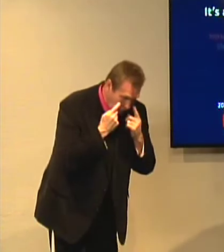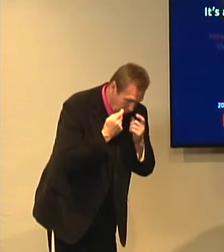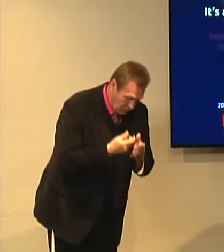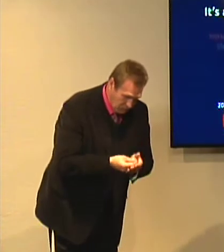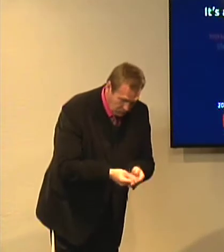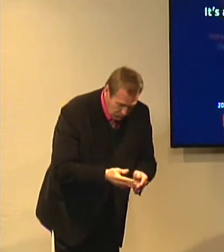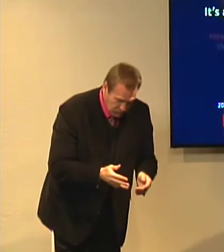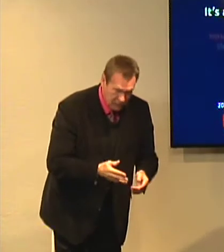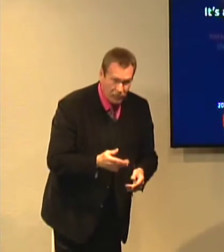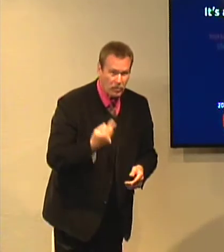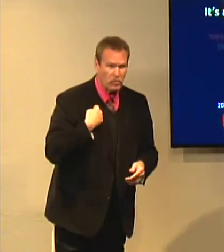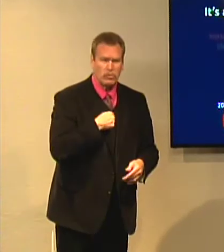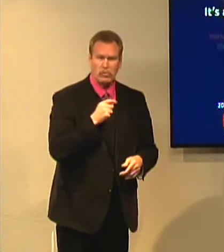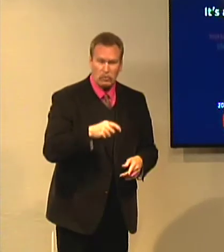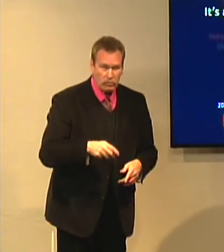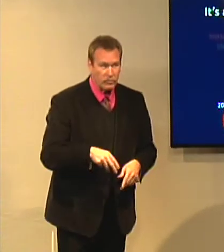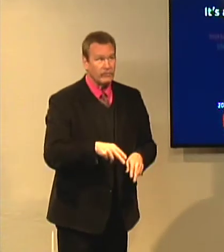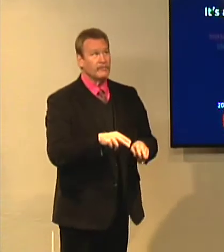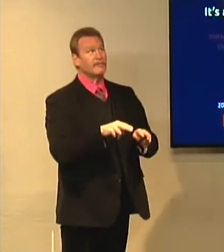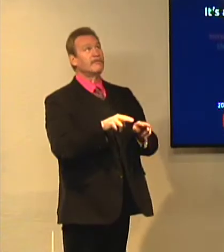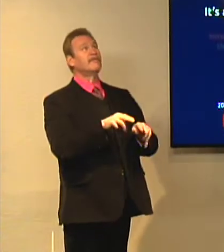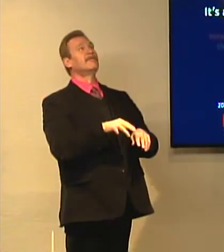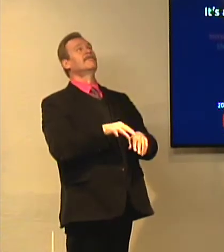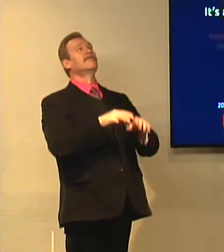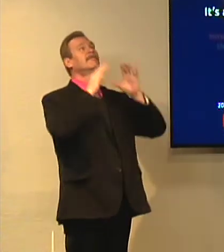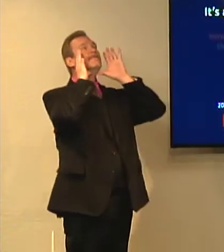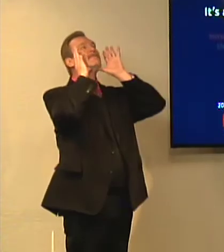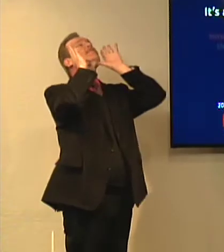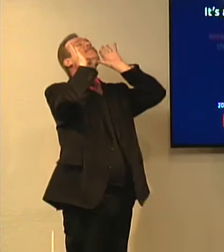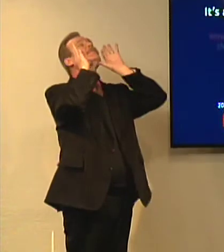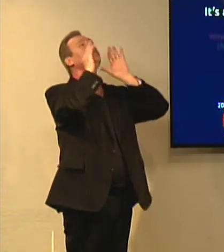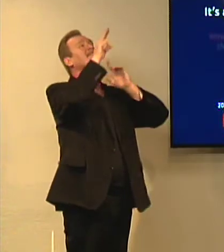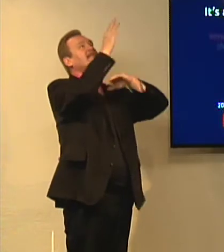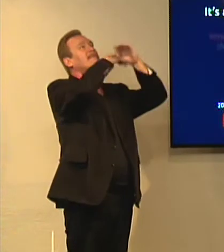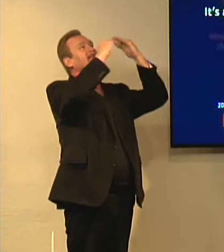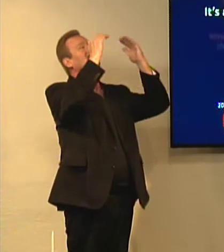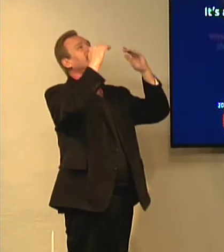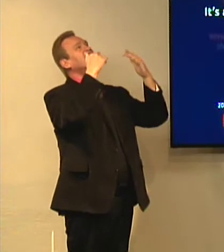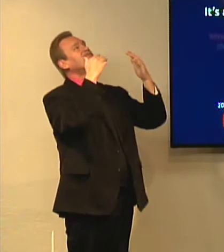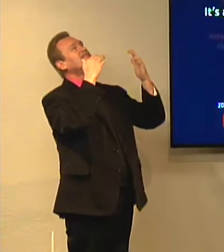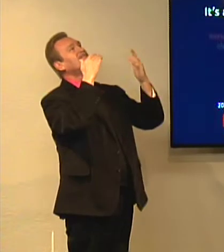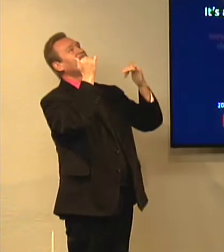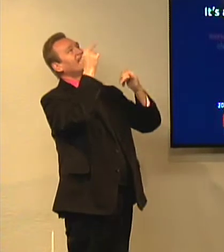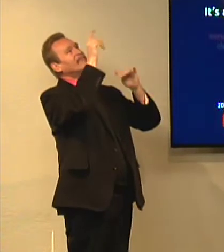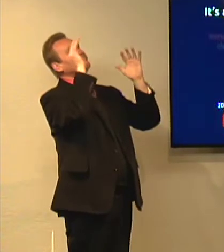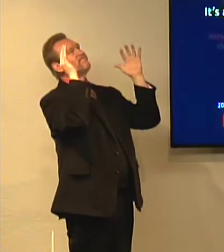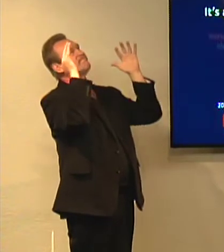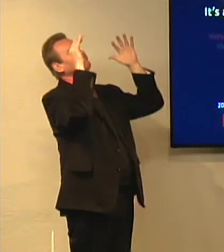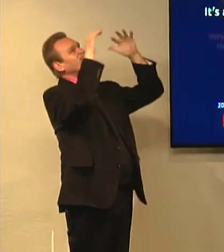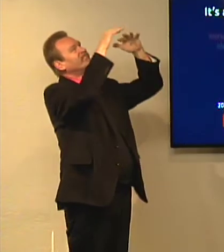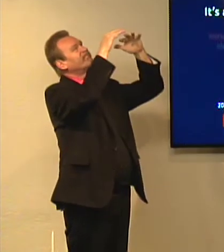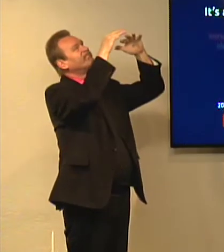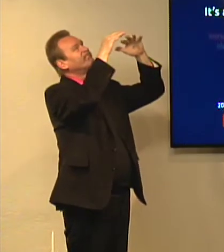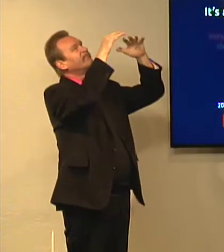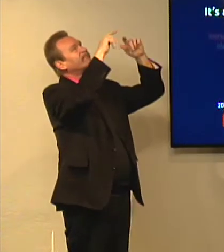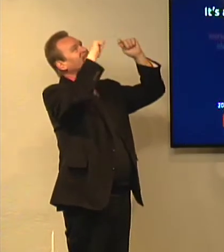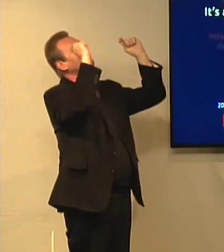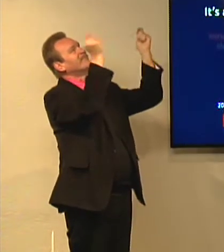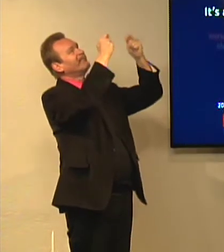Are we sad? No, we should look up. Our faces should be up towards heaven. We know there's a